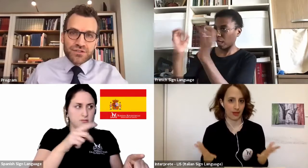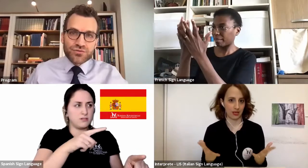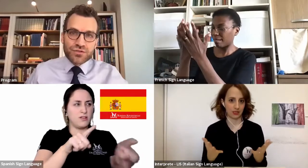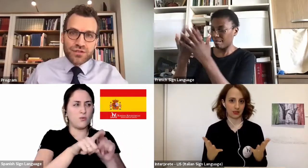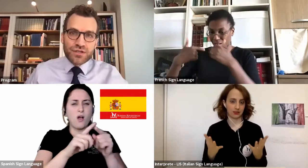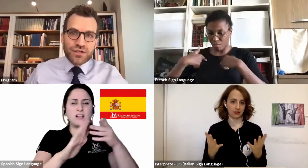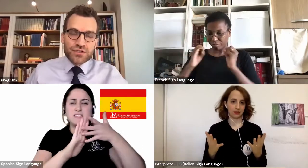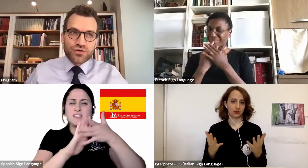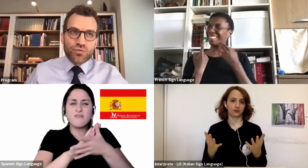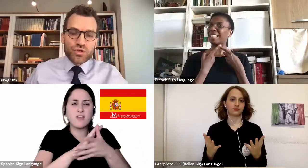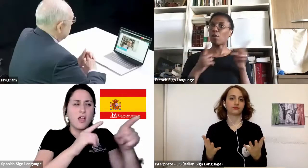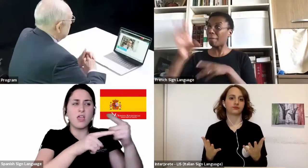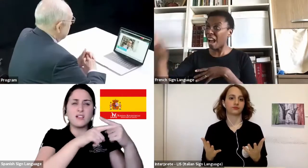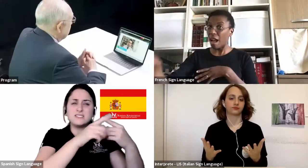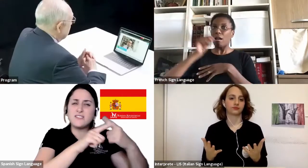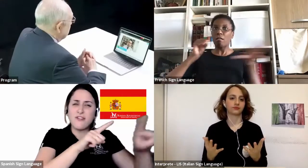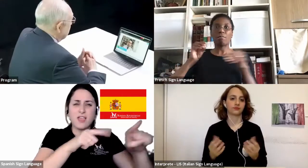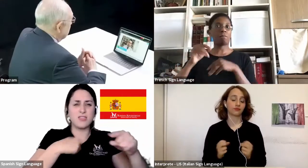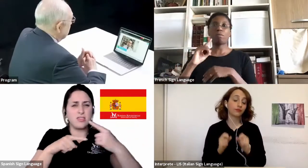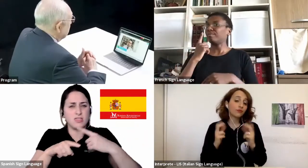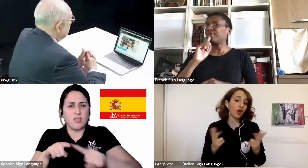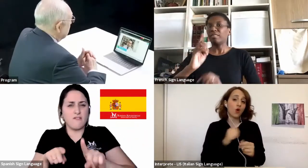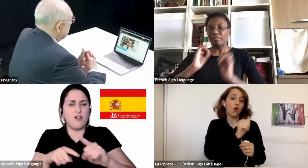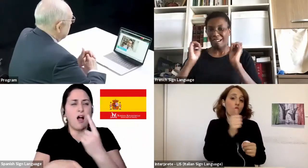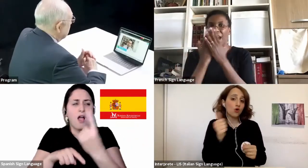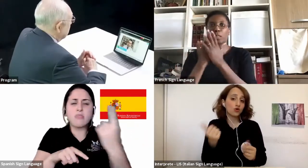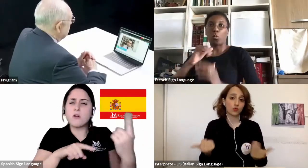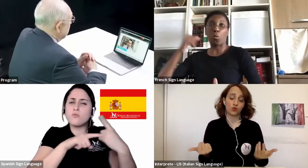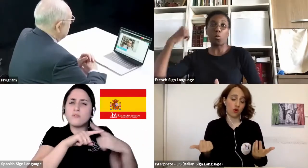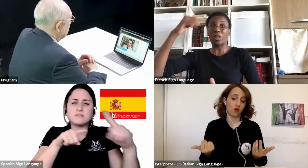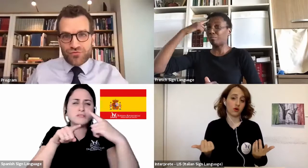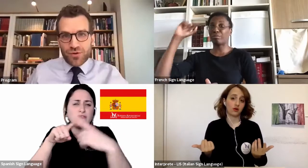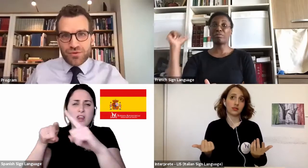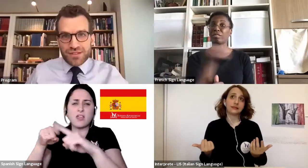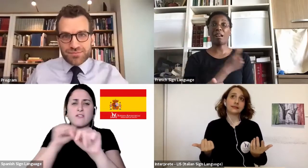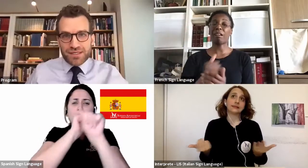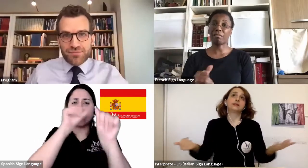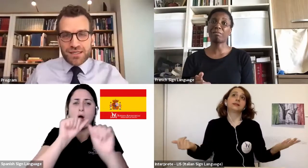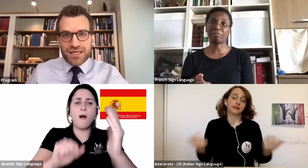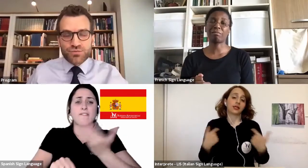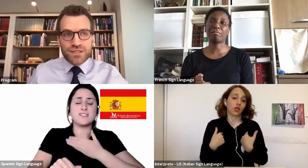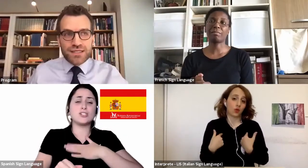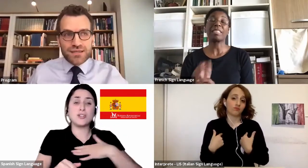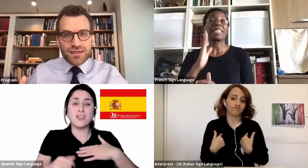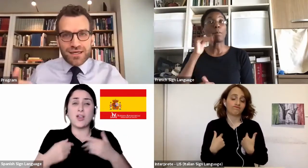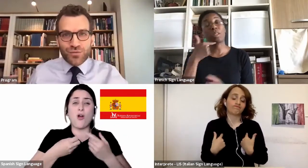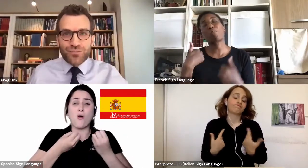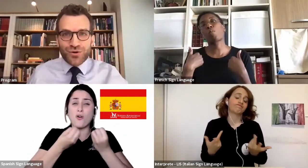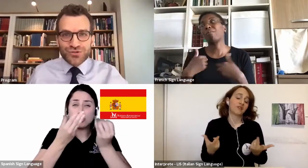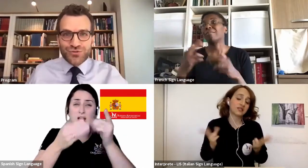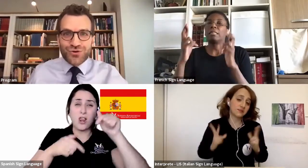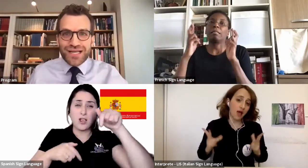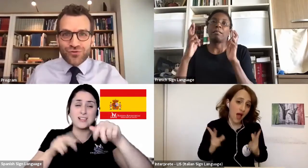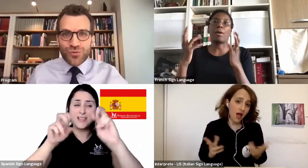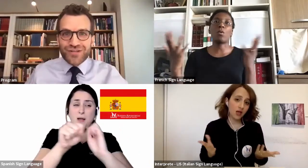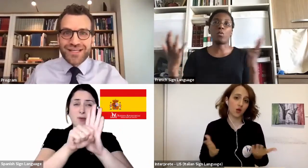individual. So what I hope that we will learn from this pandemic as we, at one